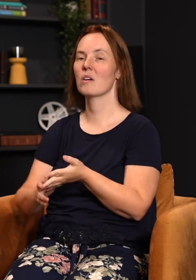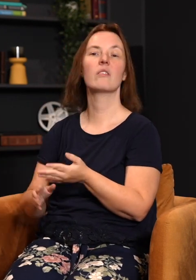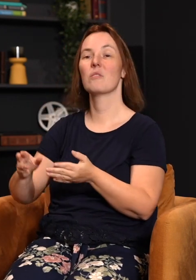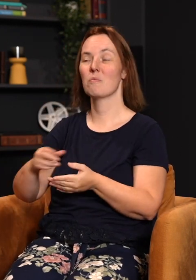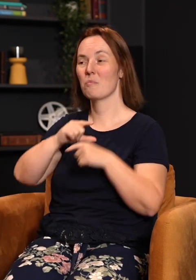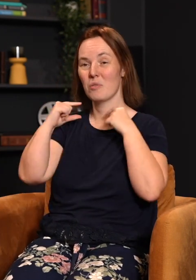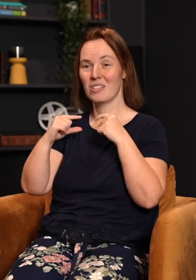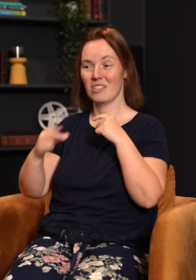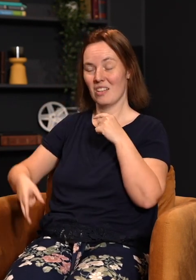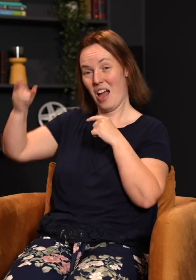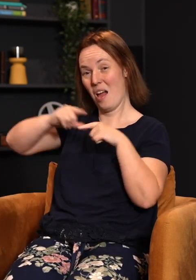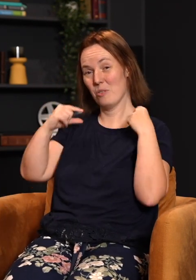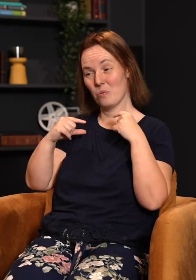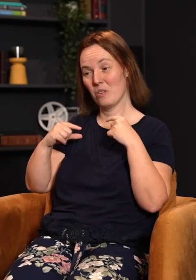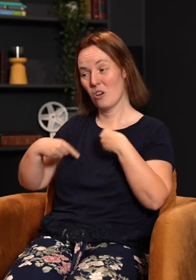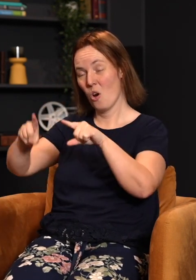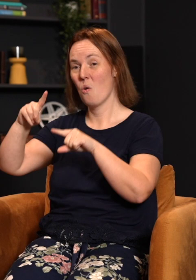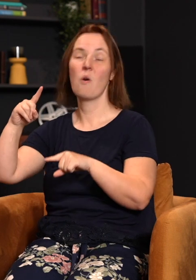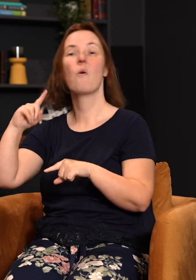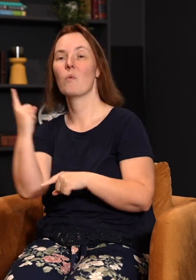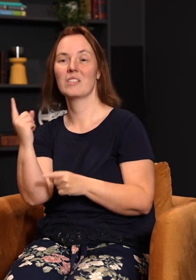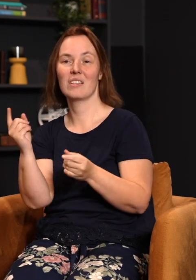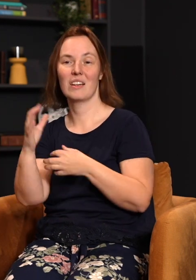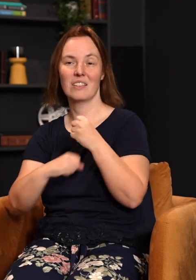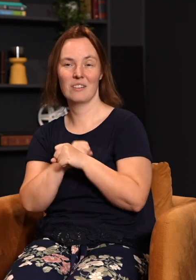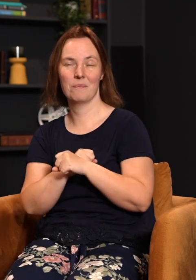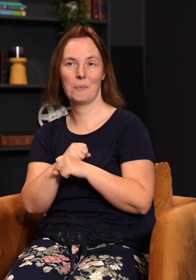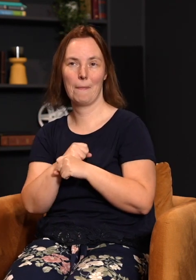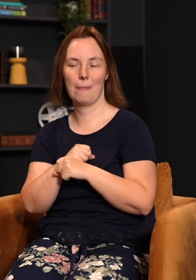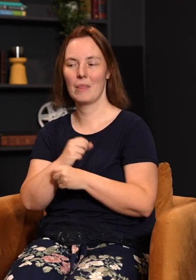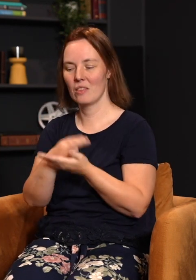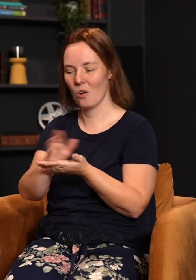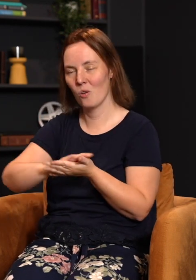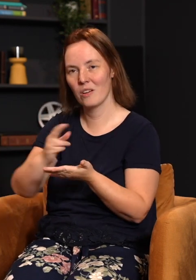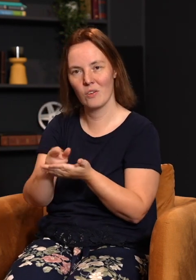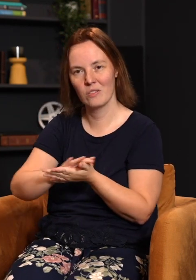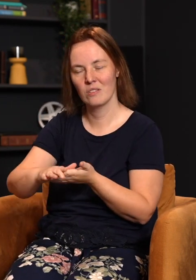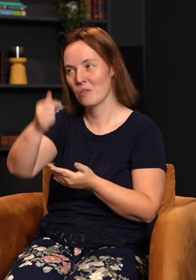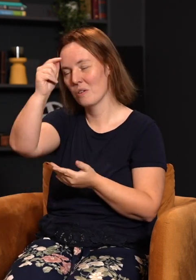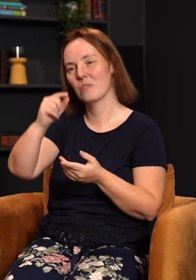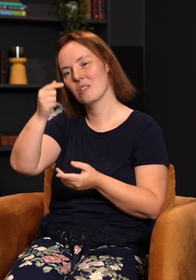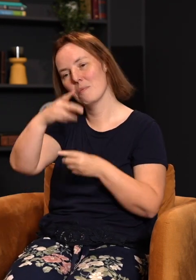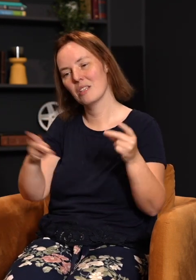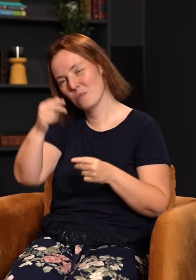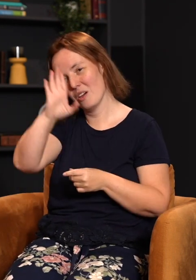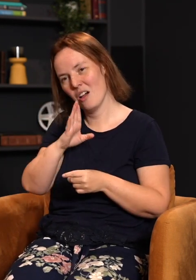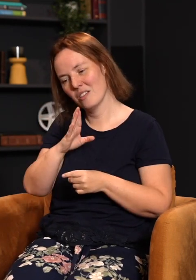place is where the priest could come once a year to offer the blood for the sins of his people. The holy of holies was the place where God's presence dwelt